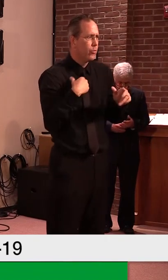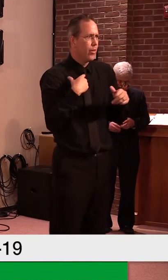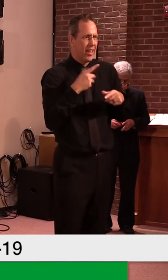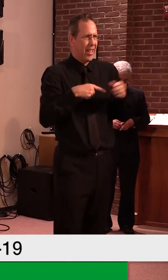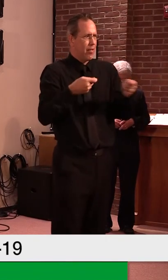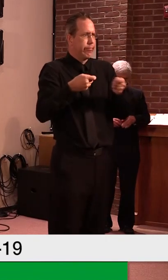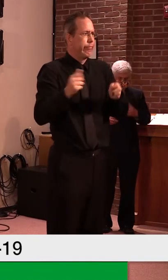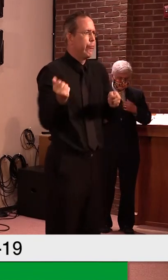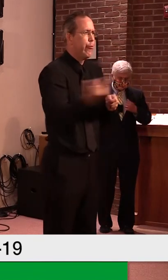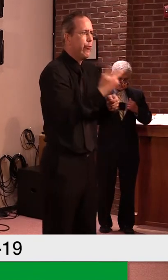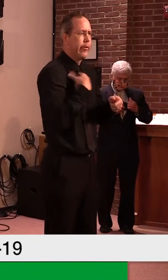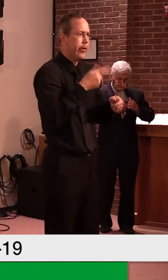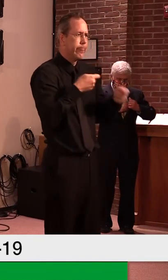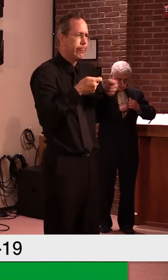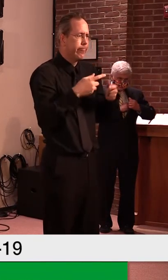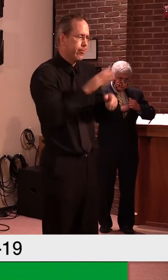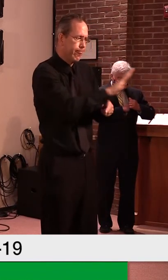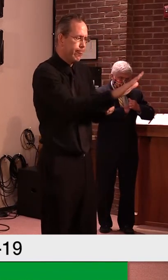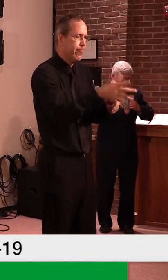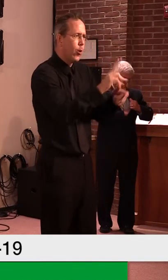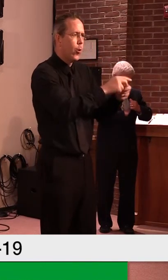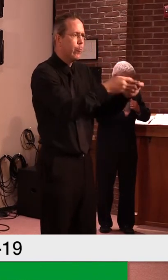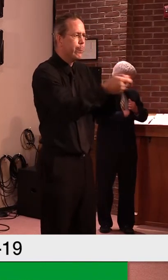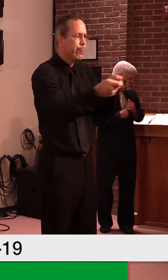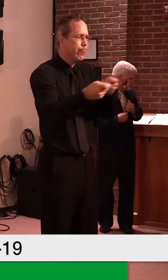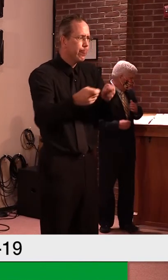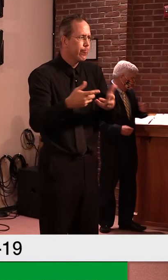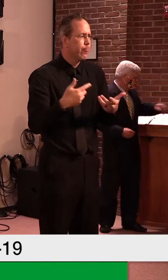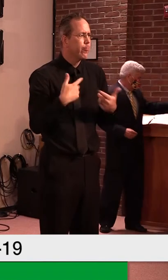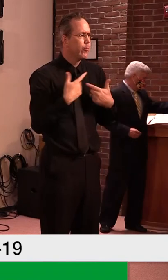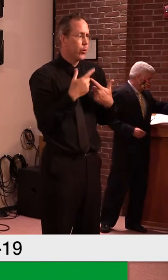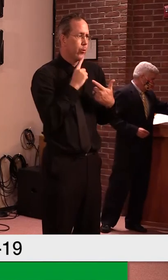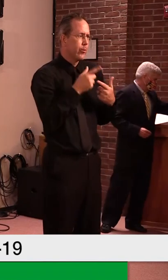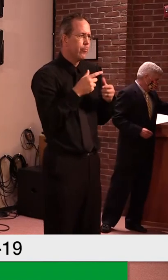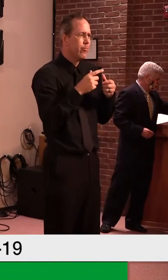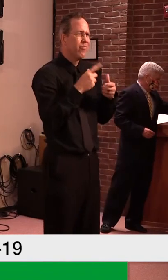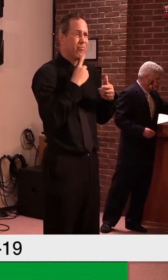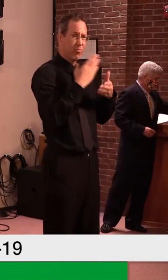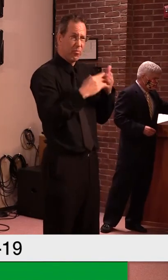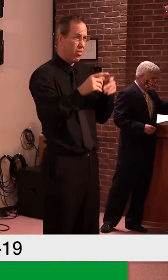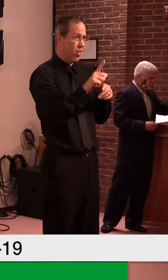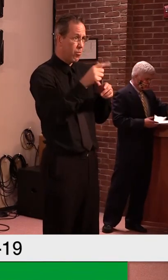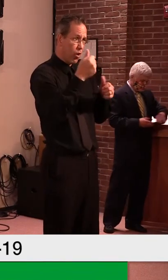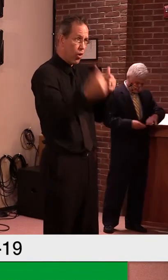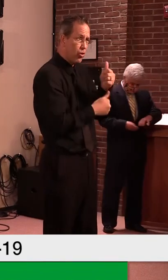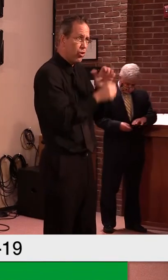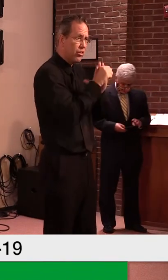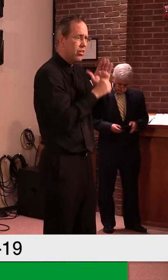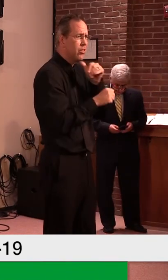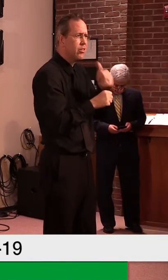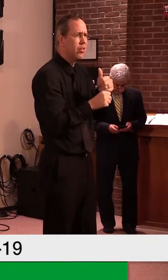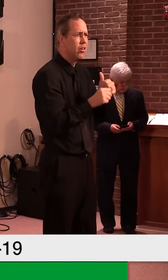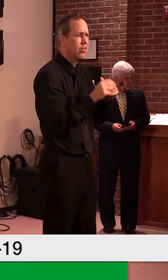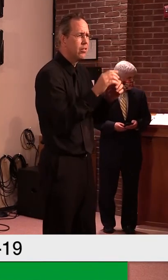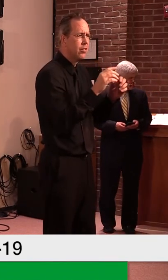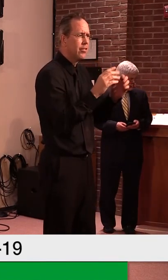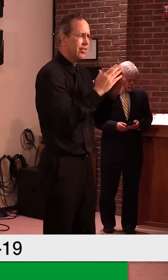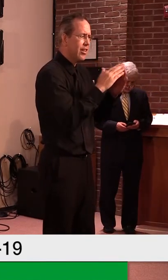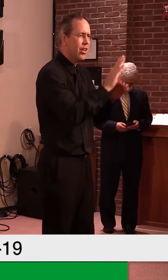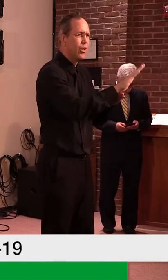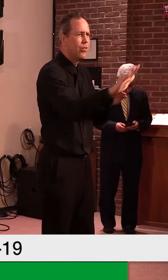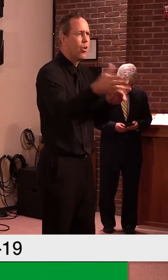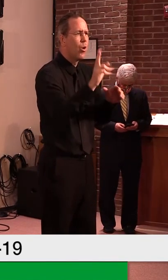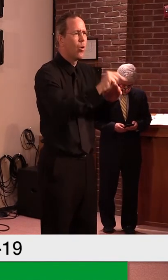confines and not as a state entity. So that is one reason why you see some lack of uniformity, uh, around the